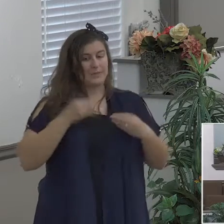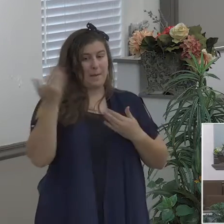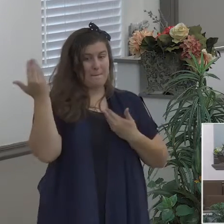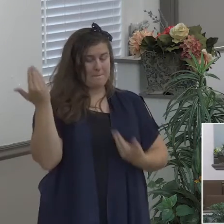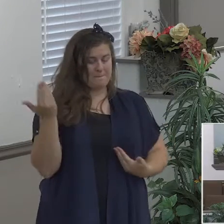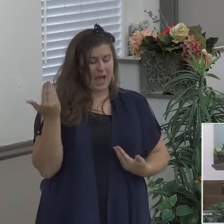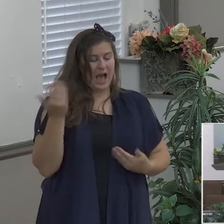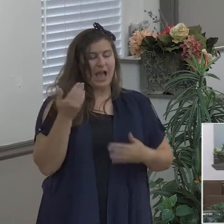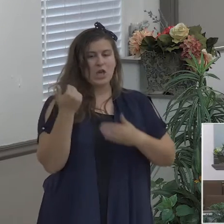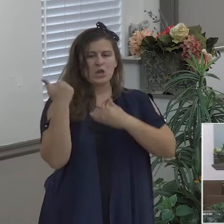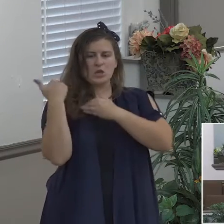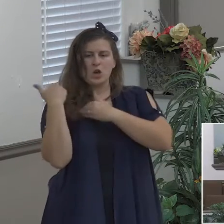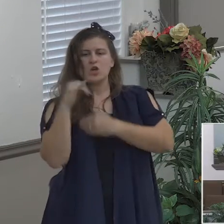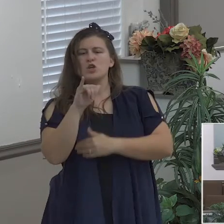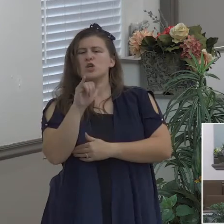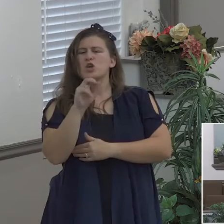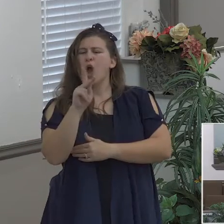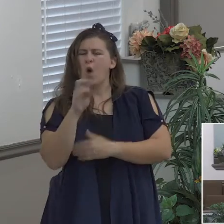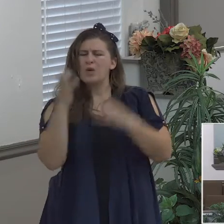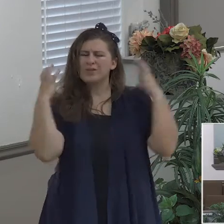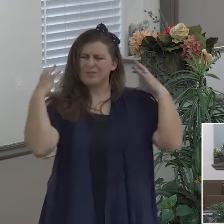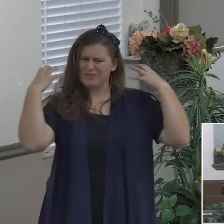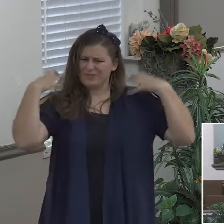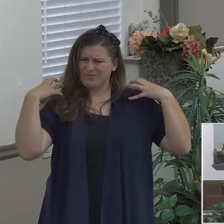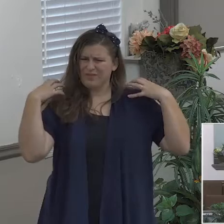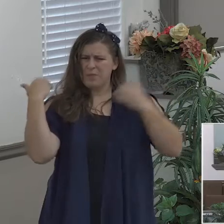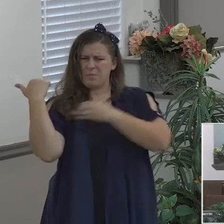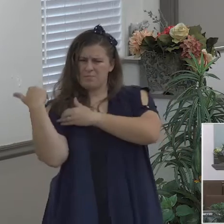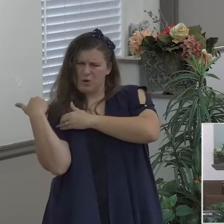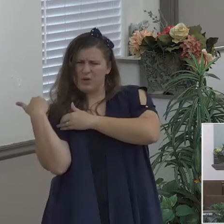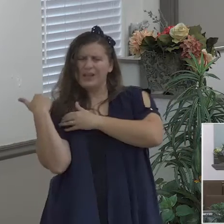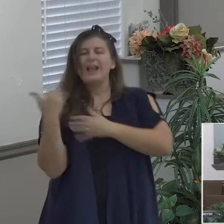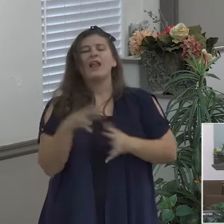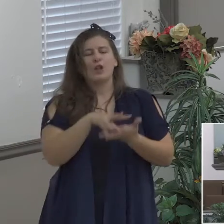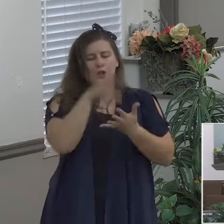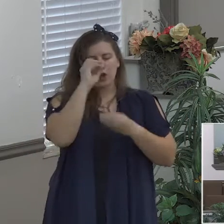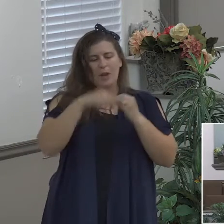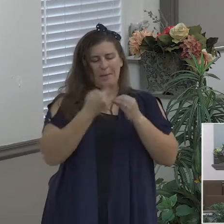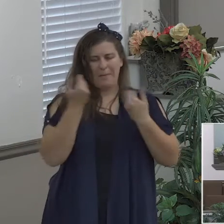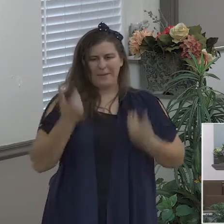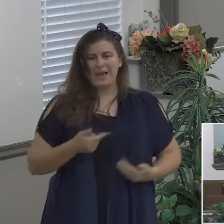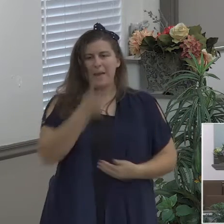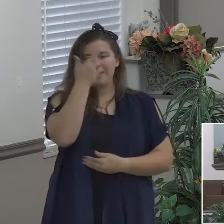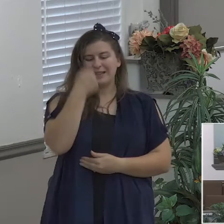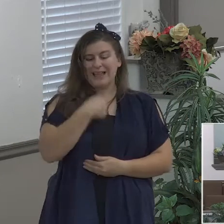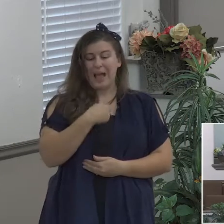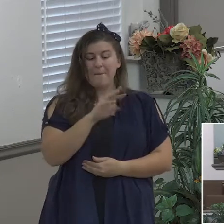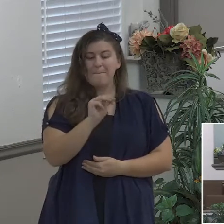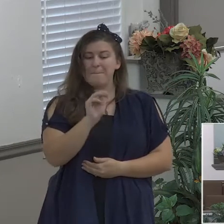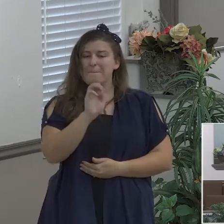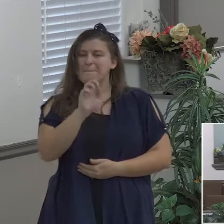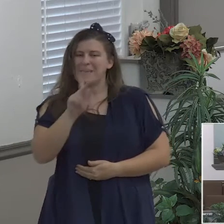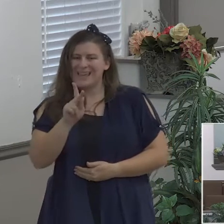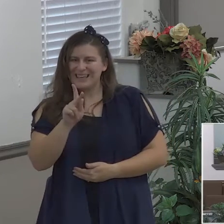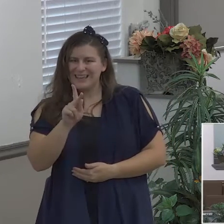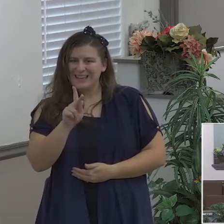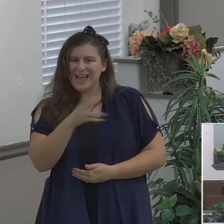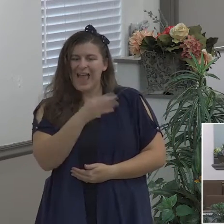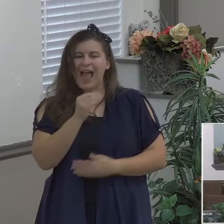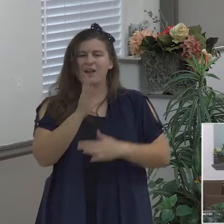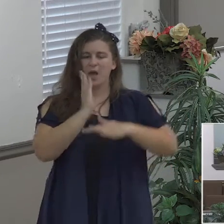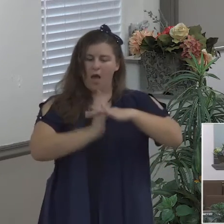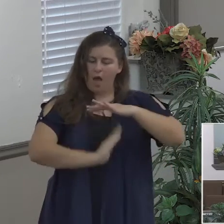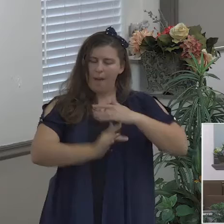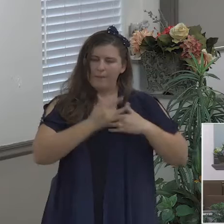for I am meek and lowly in heart and notice this last phrase and ye